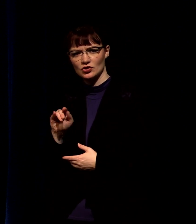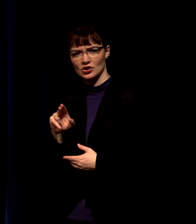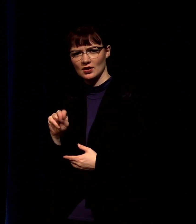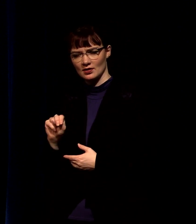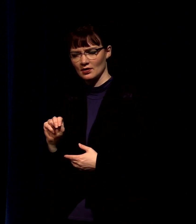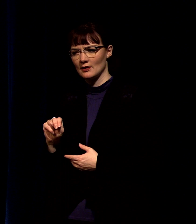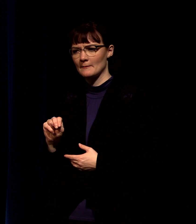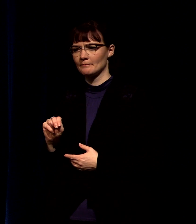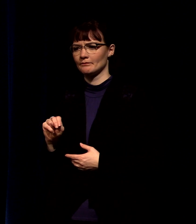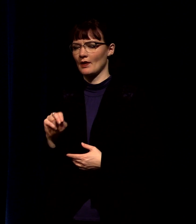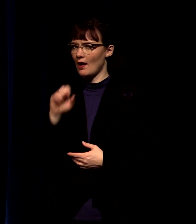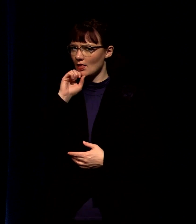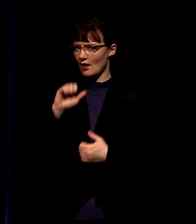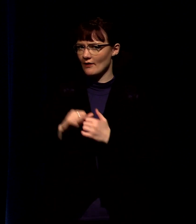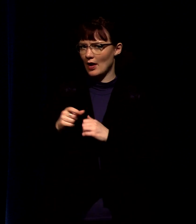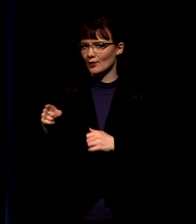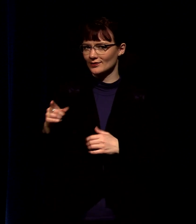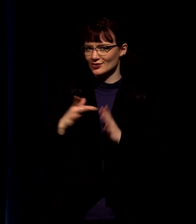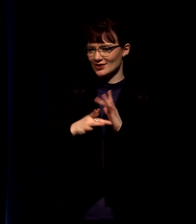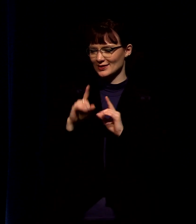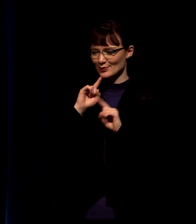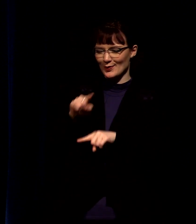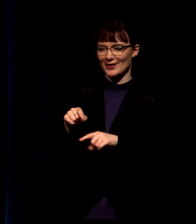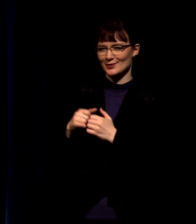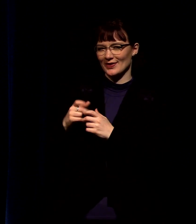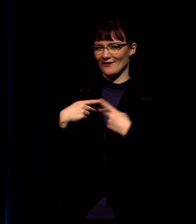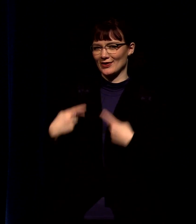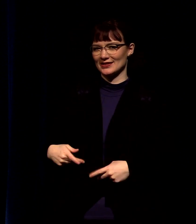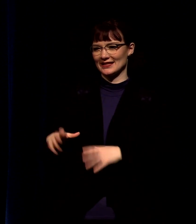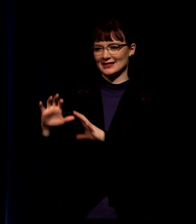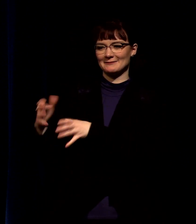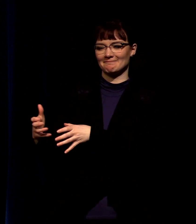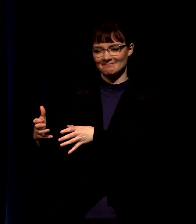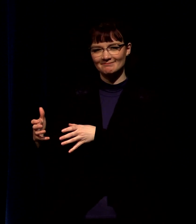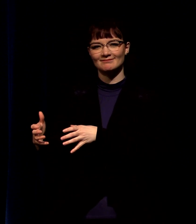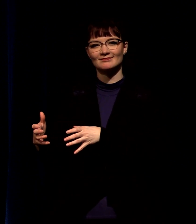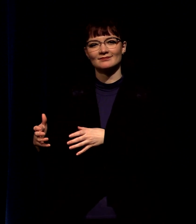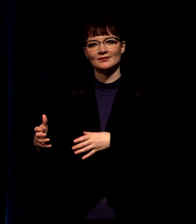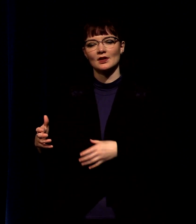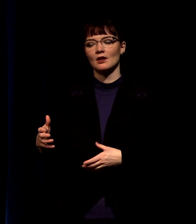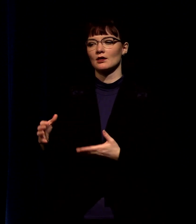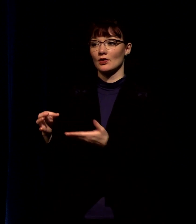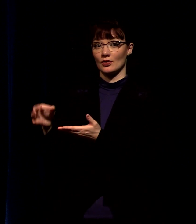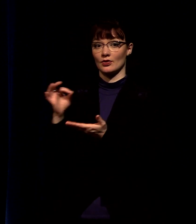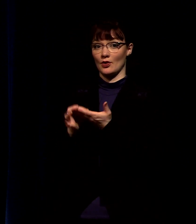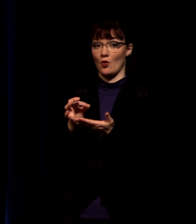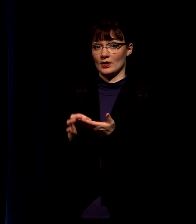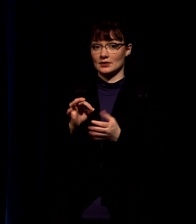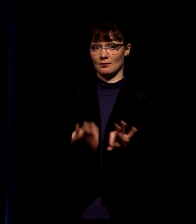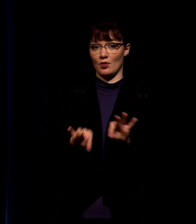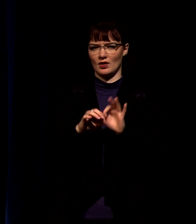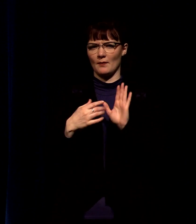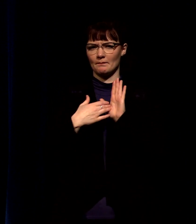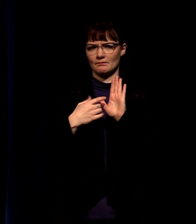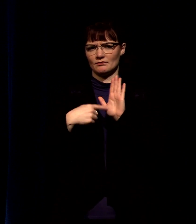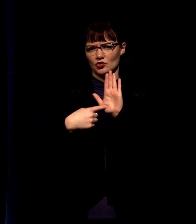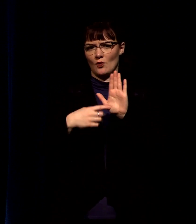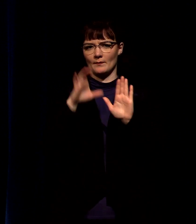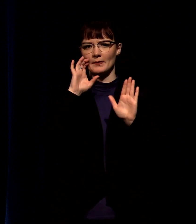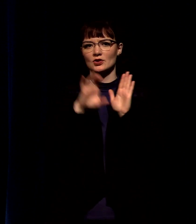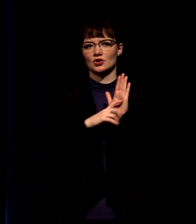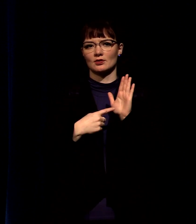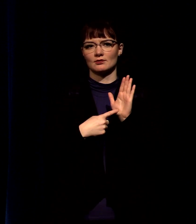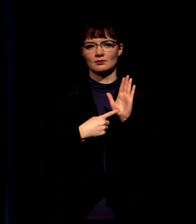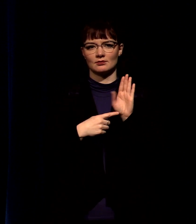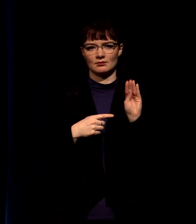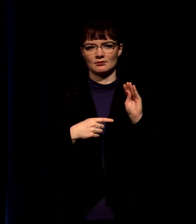love the way he interacts with these guys in this situation but this coin is significant here's a picture of the coin i'll put it up there for you